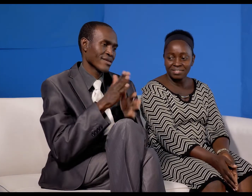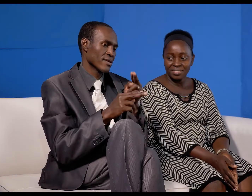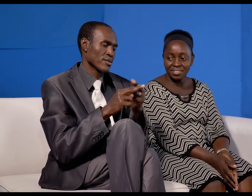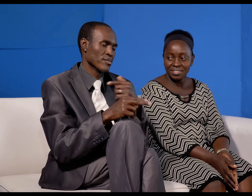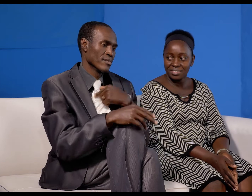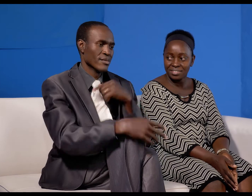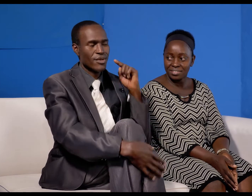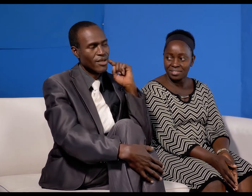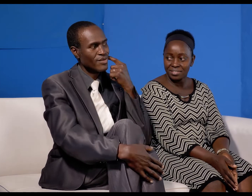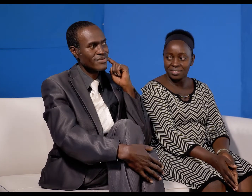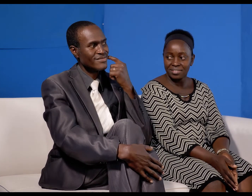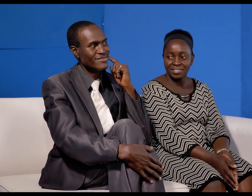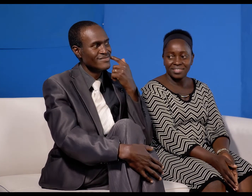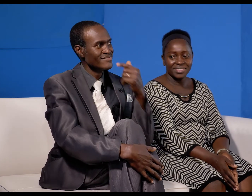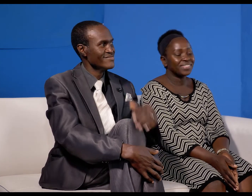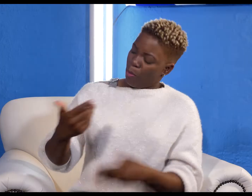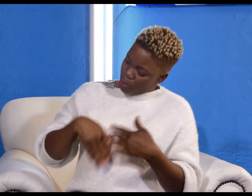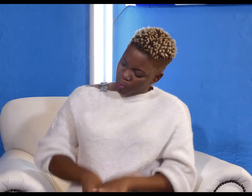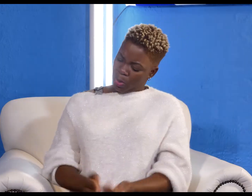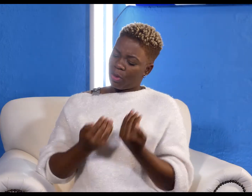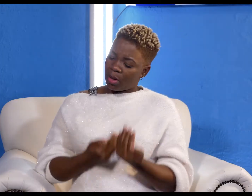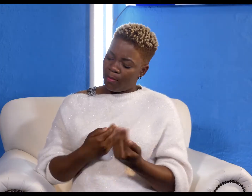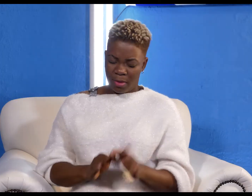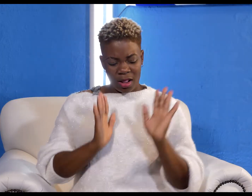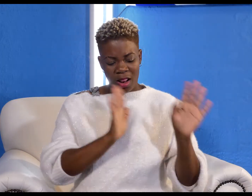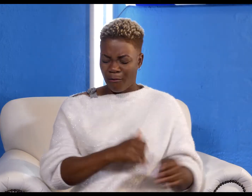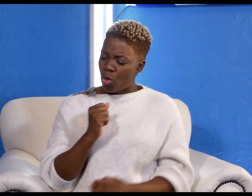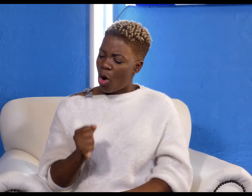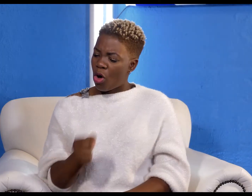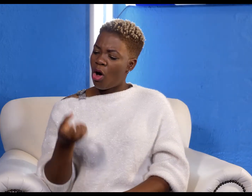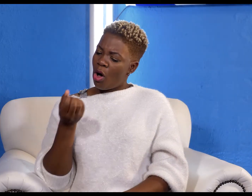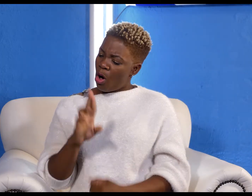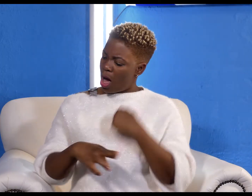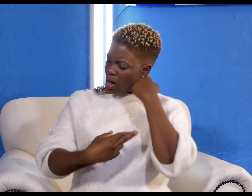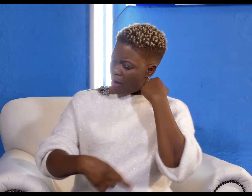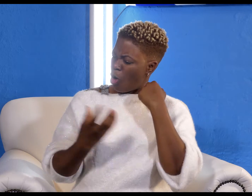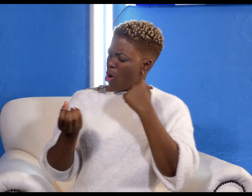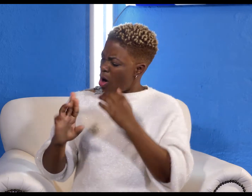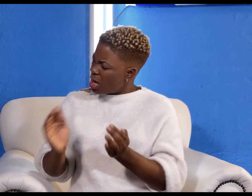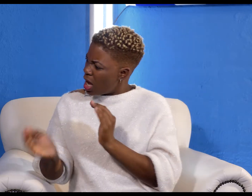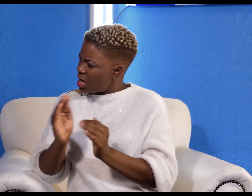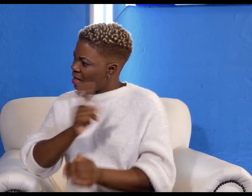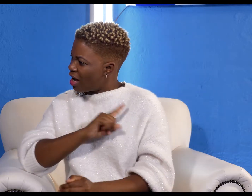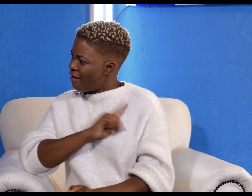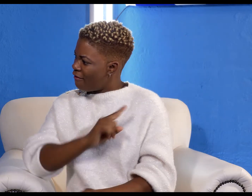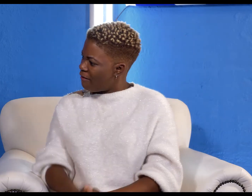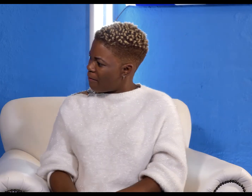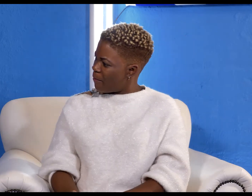name is Kawonja. How did you manage to raise your own children without giving them to other relatives? I raised